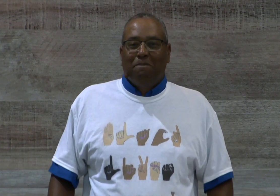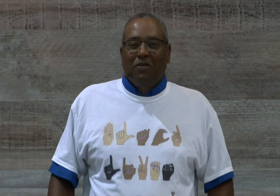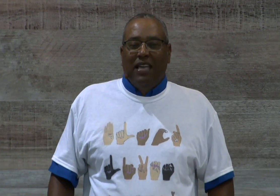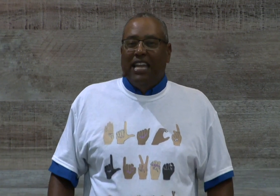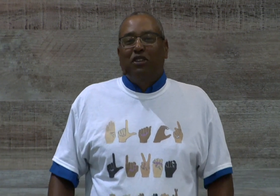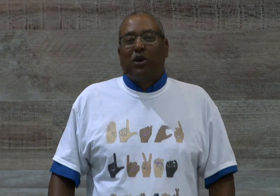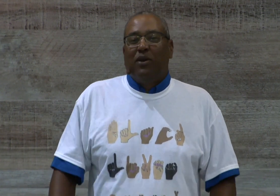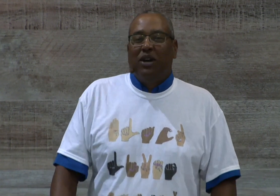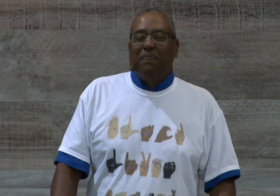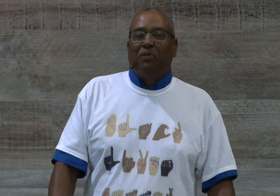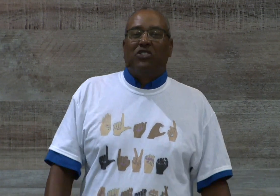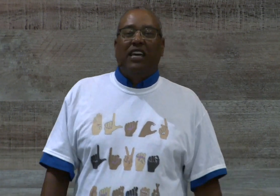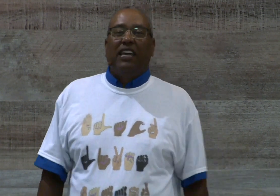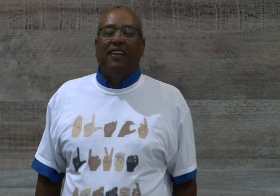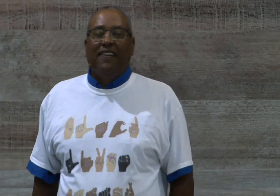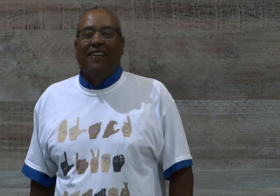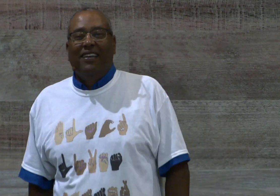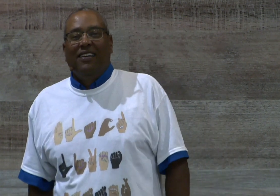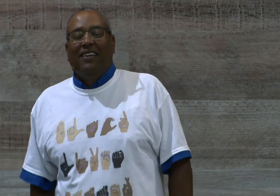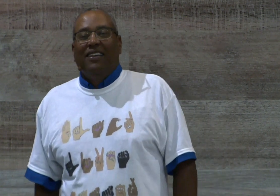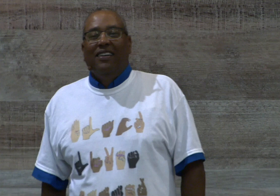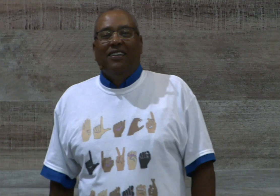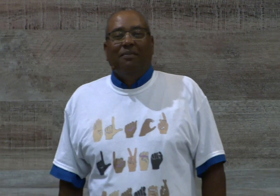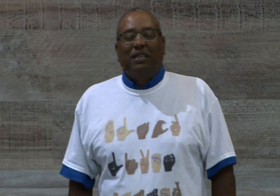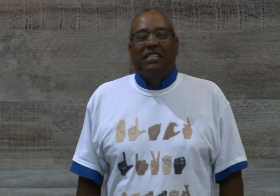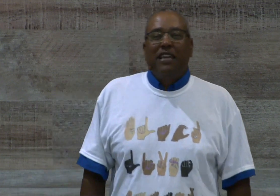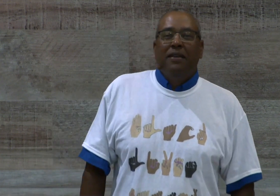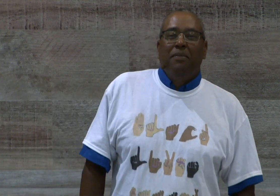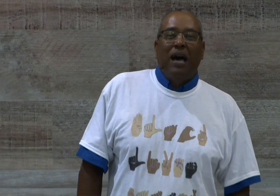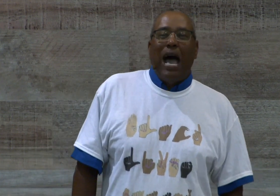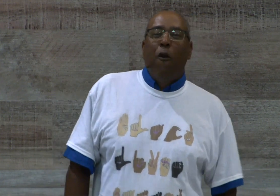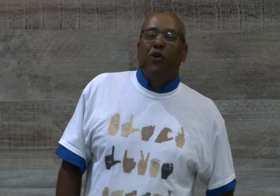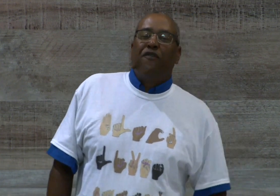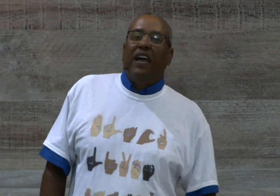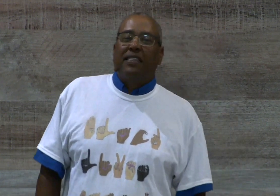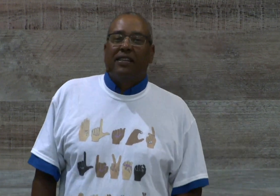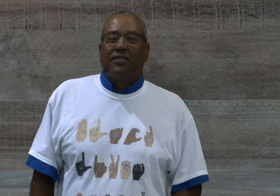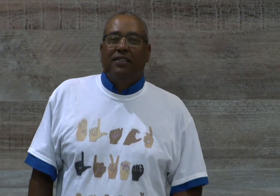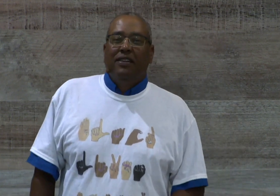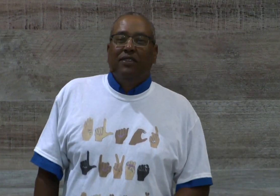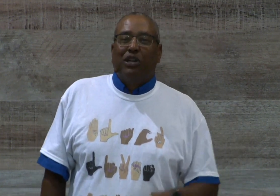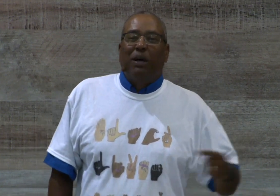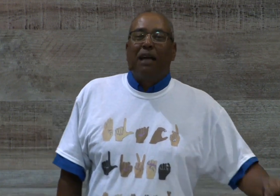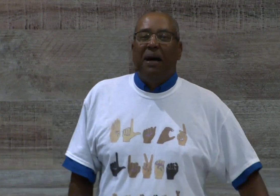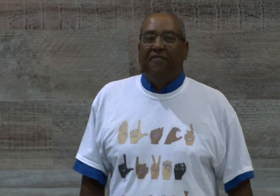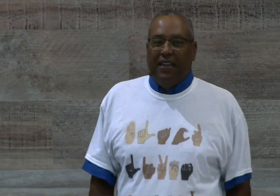And I don't care what people say. Because see, I hope your faith is somewhat like my faith.